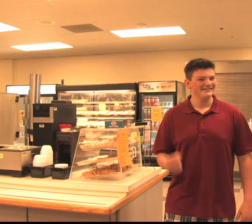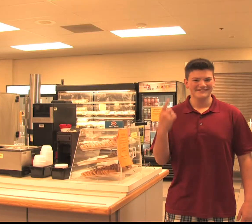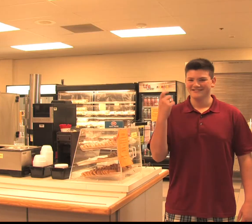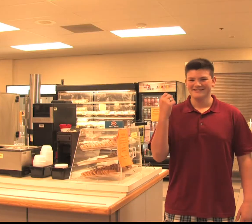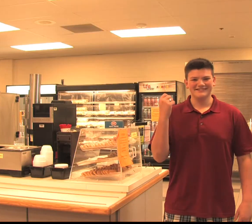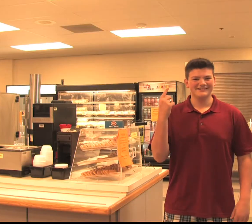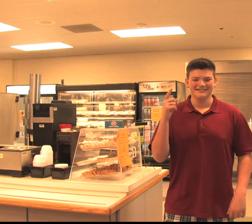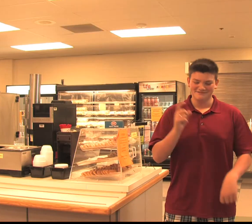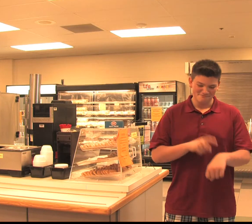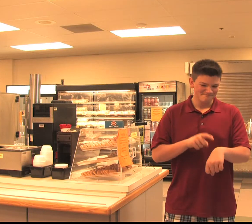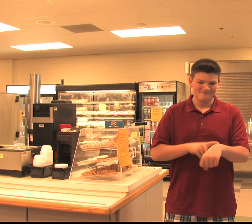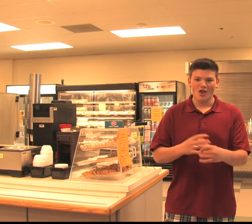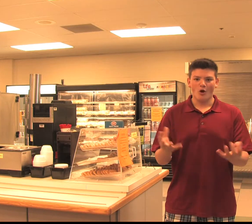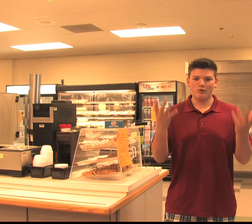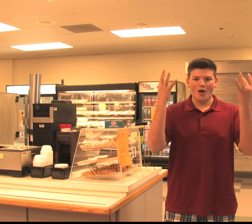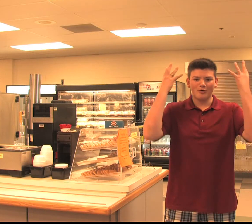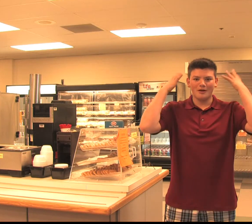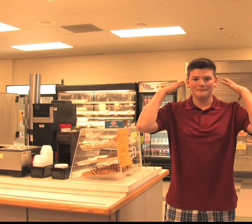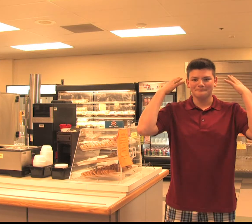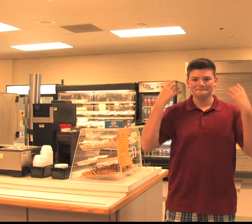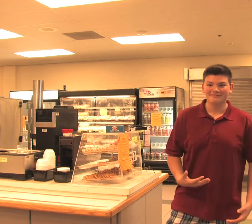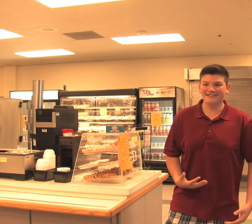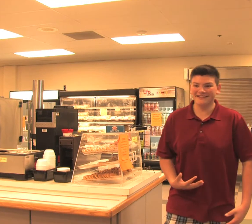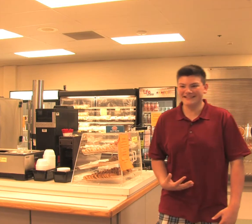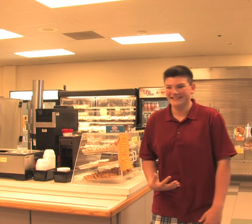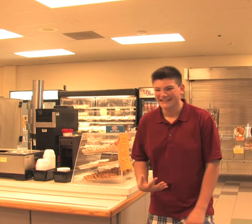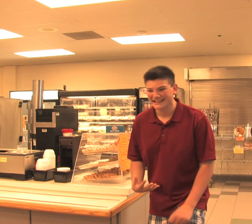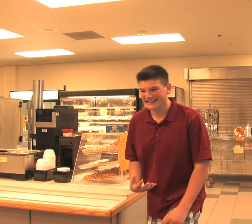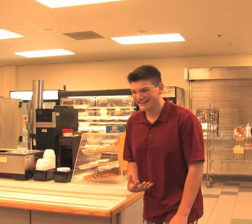We don't notice any type of bias